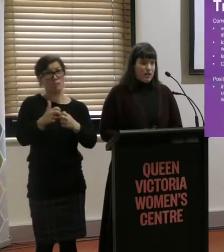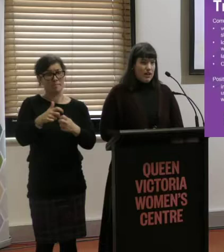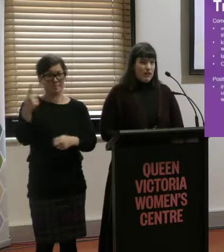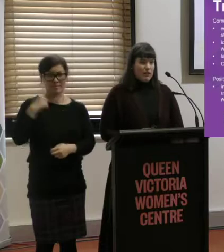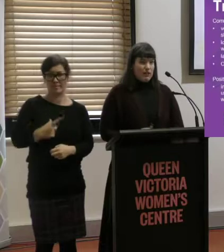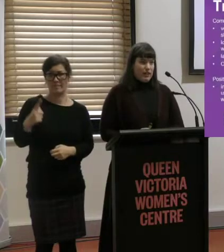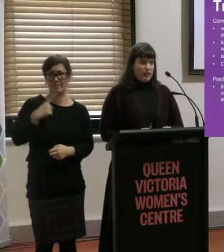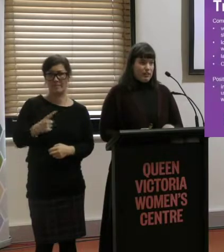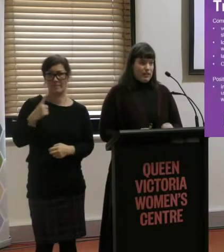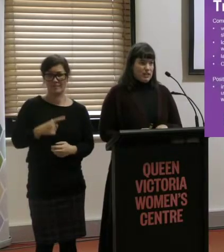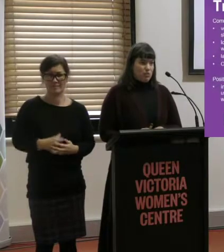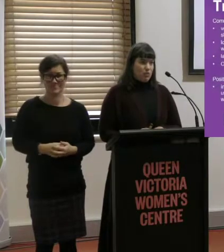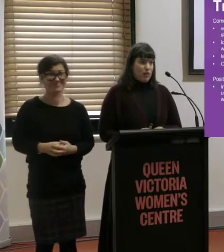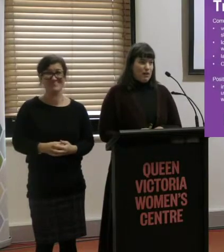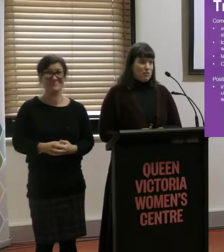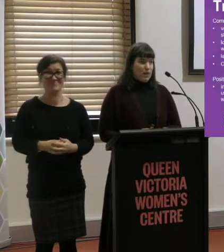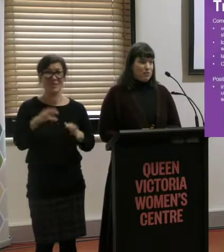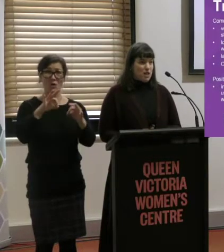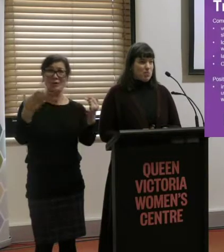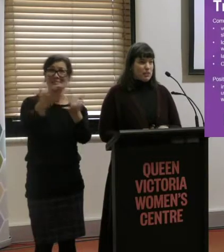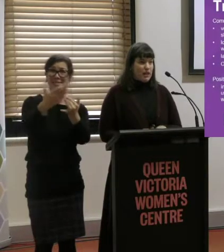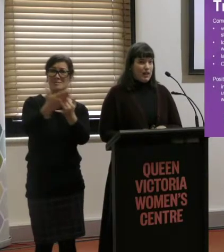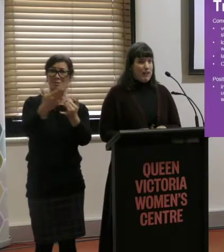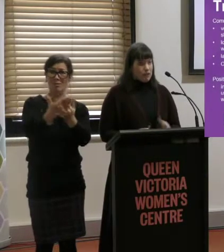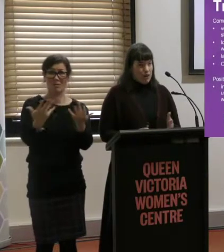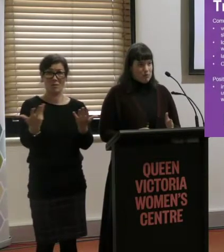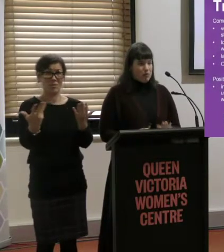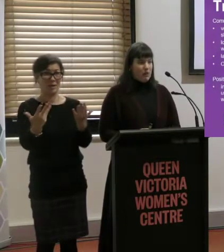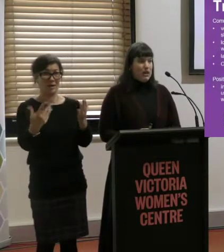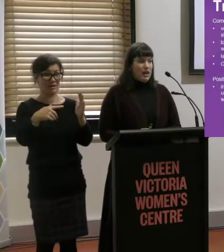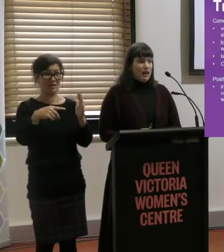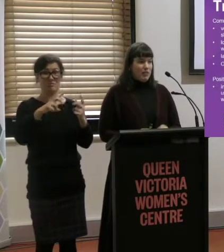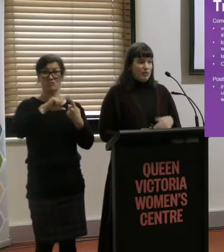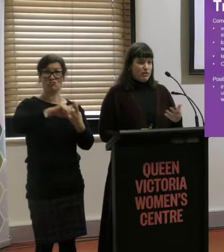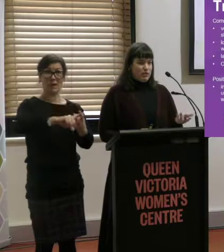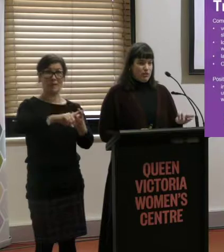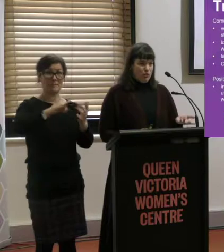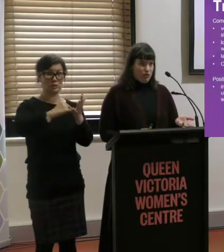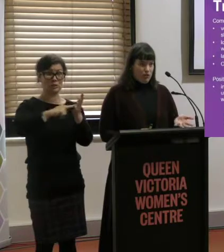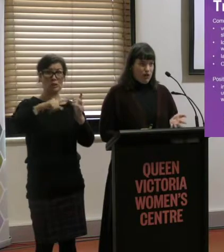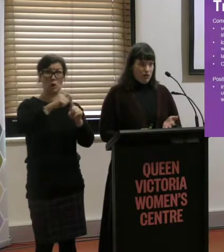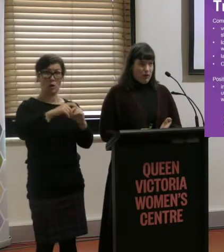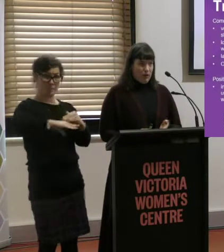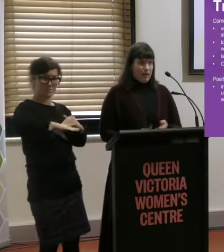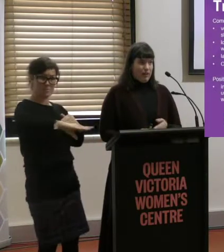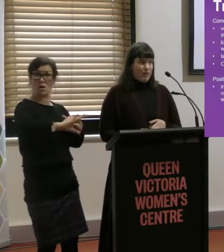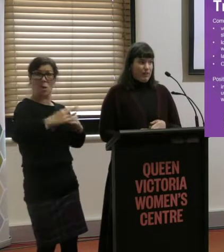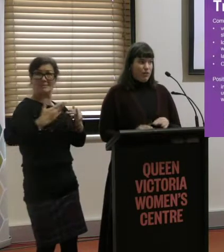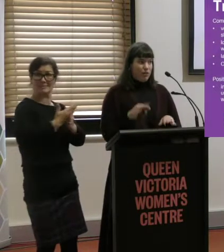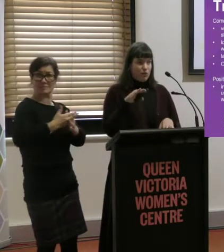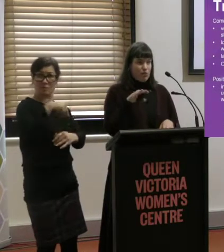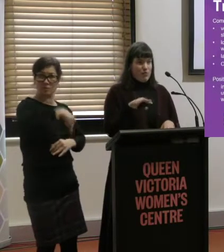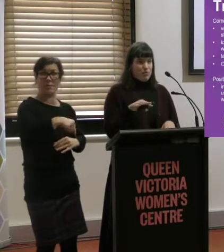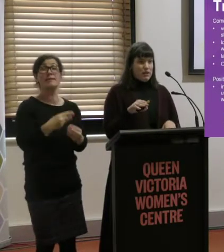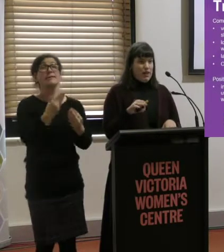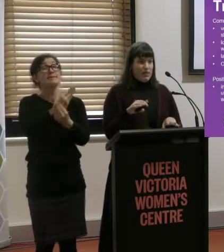of the lack of accessible tram stops and trams. So for those of you who are not aware, there are